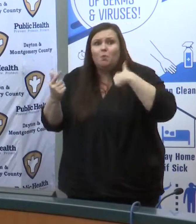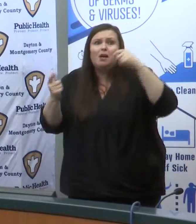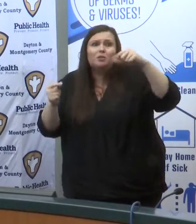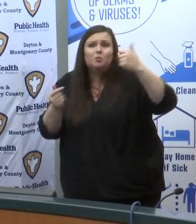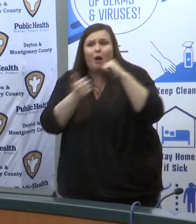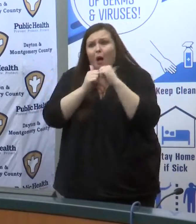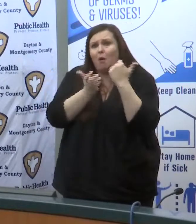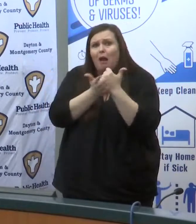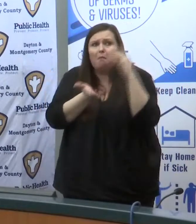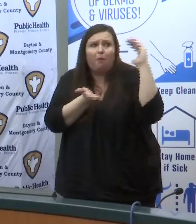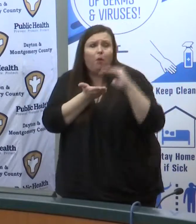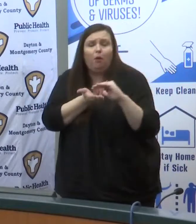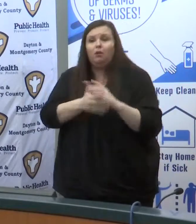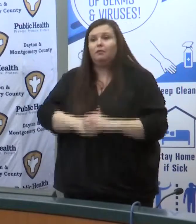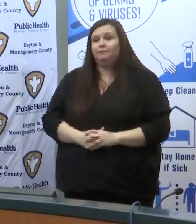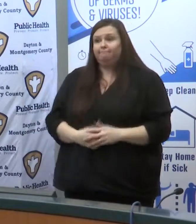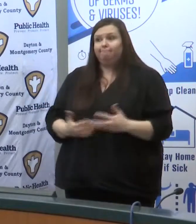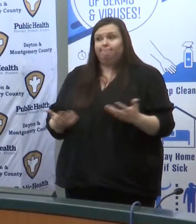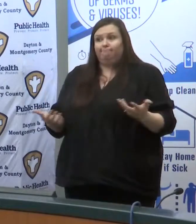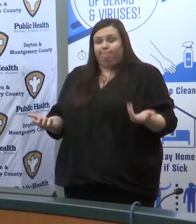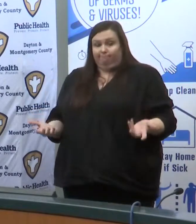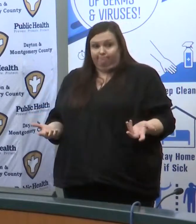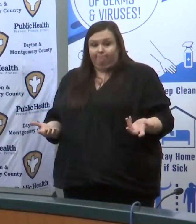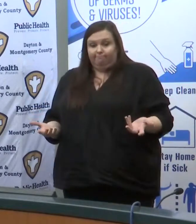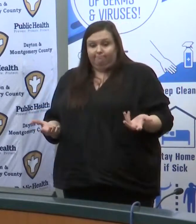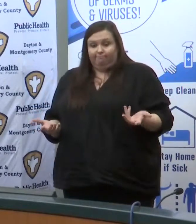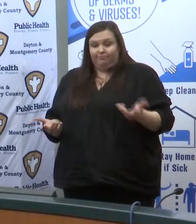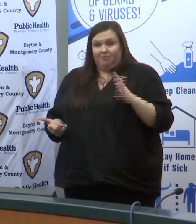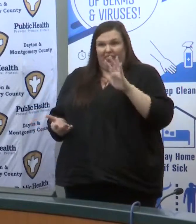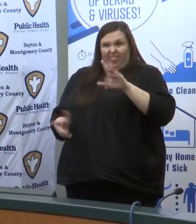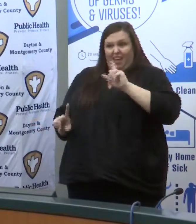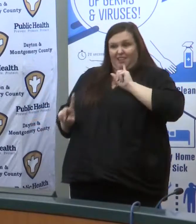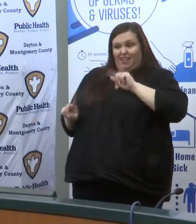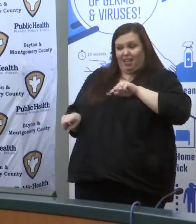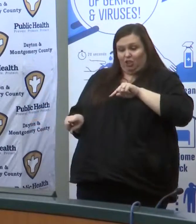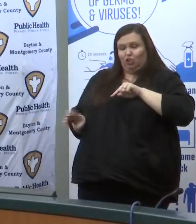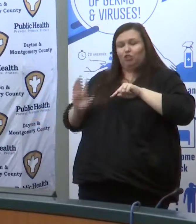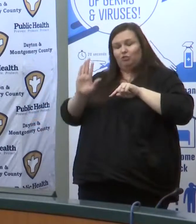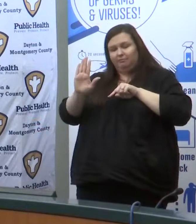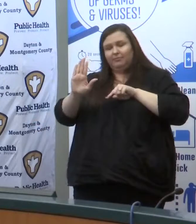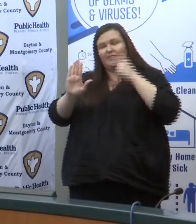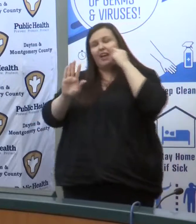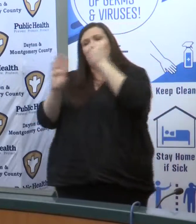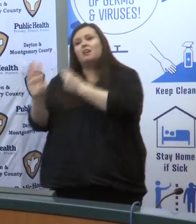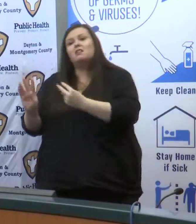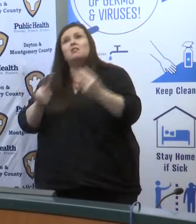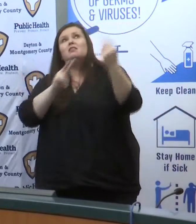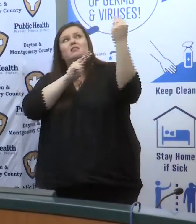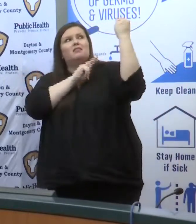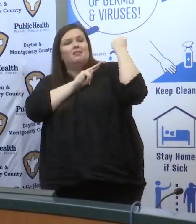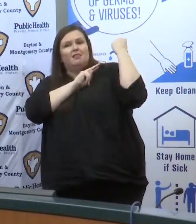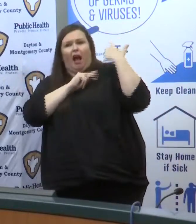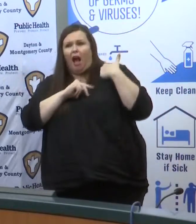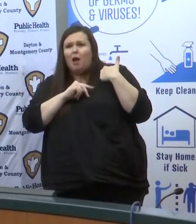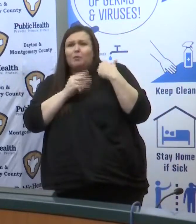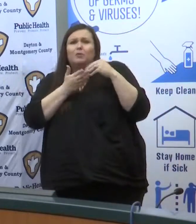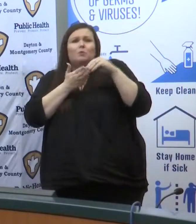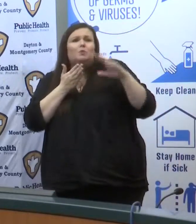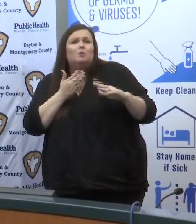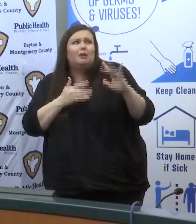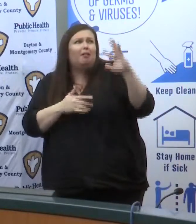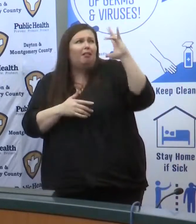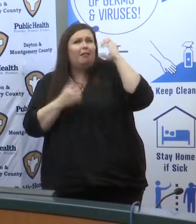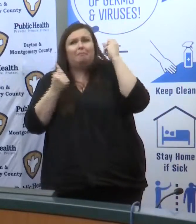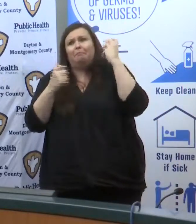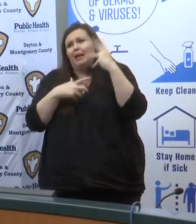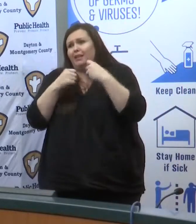What can we do? And in answering that question I remember back as a resident in training at St. Elizabeth's Medical Center many